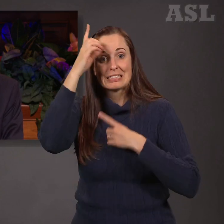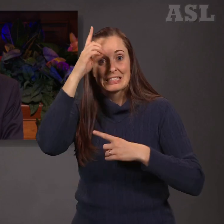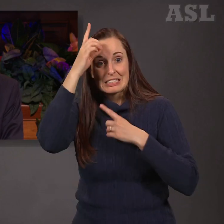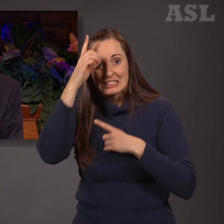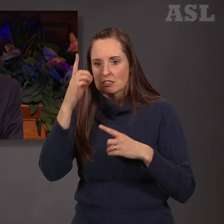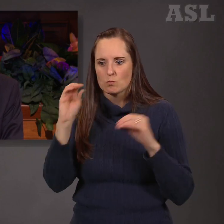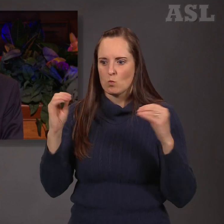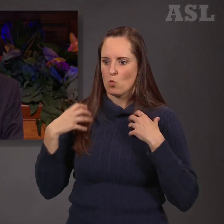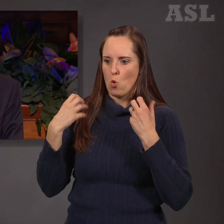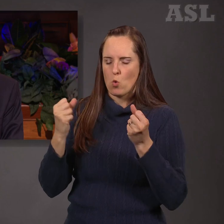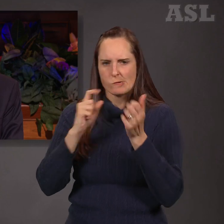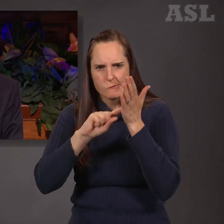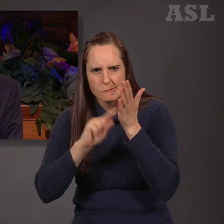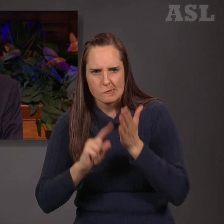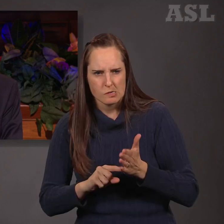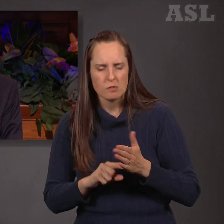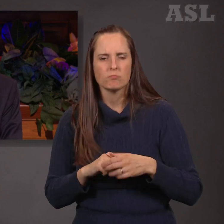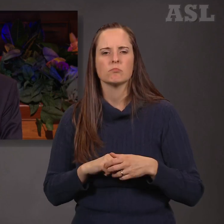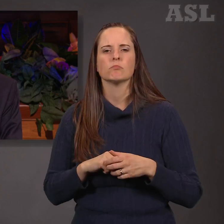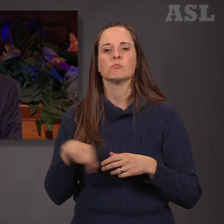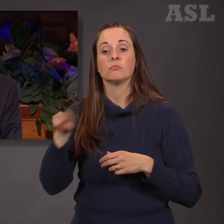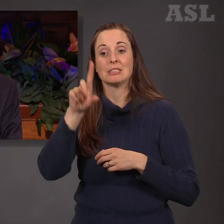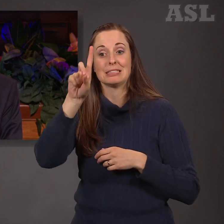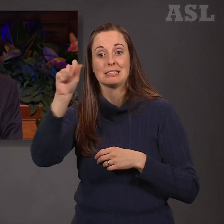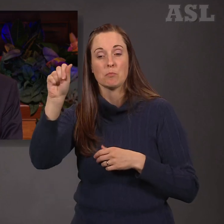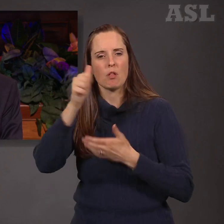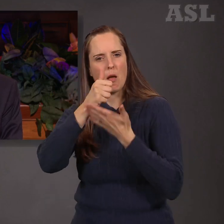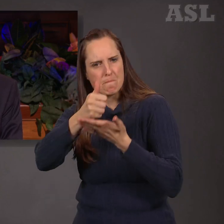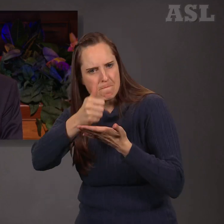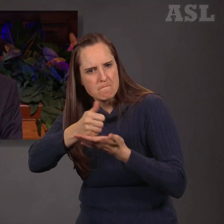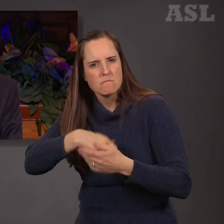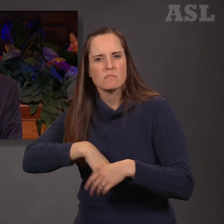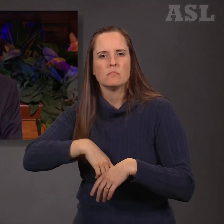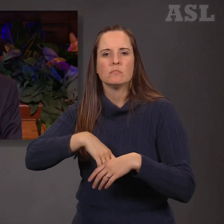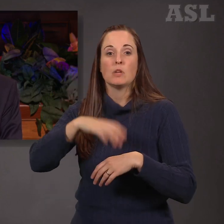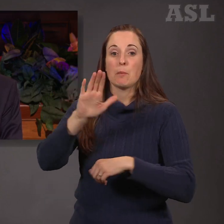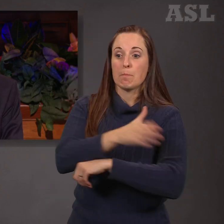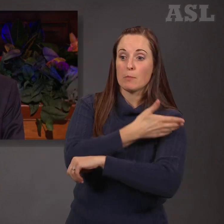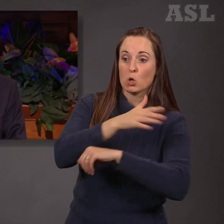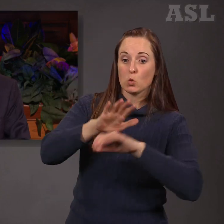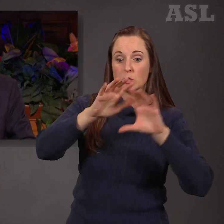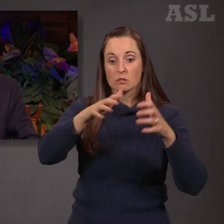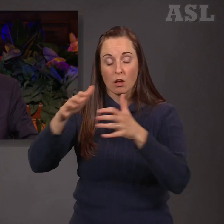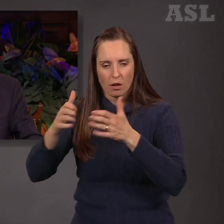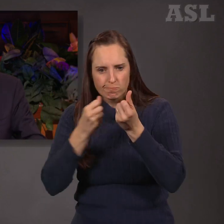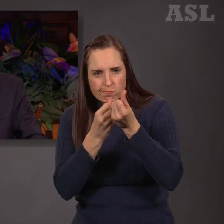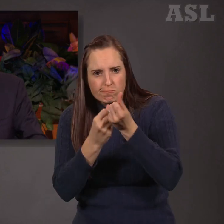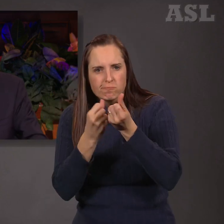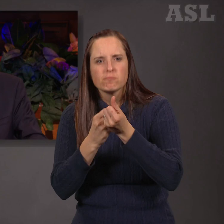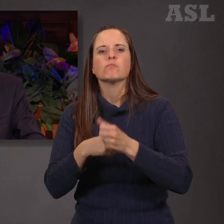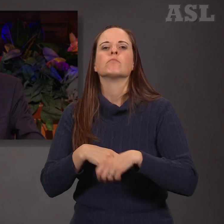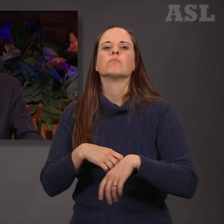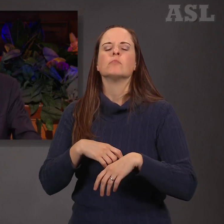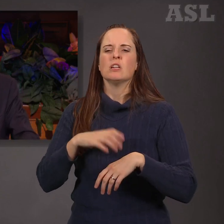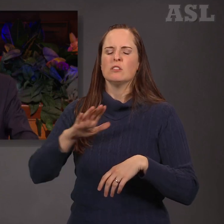helping the disabled, supporting music organizations, and improving the moral and physical